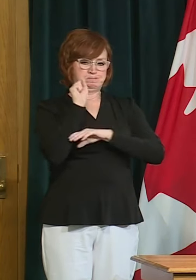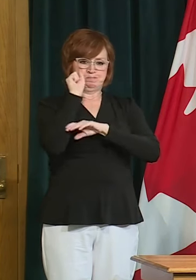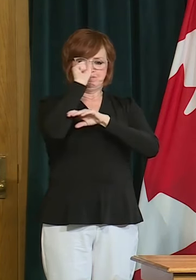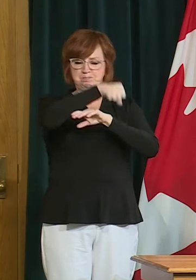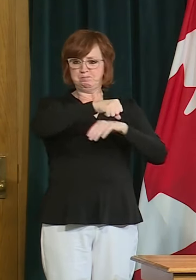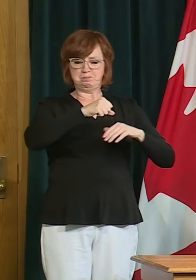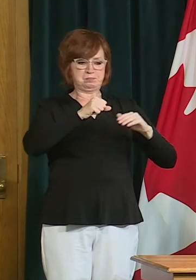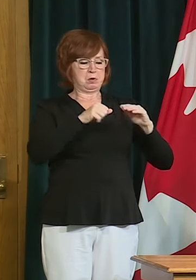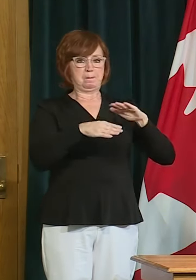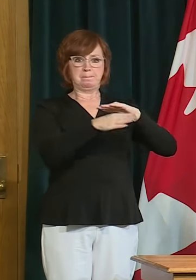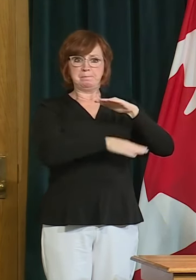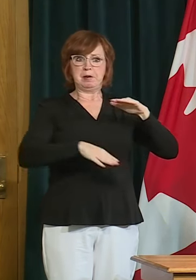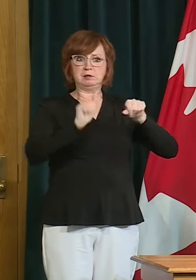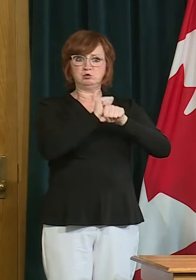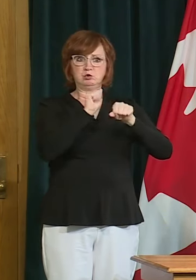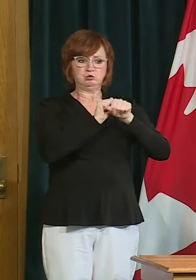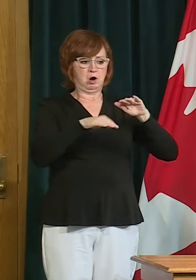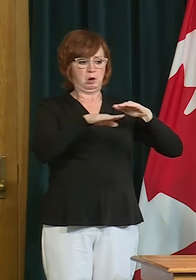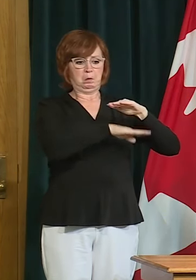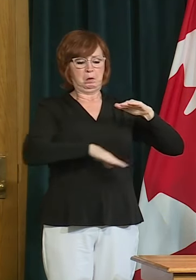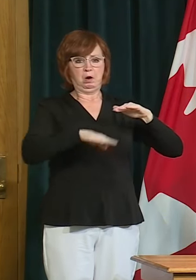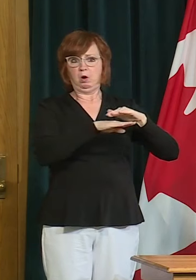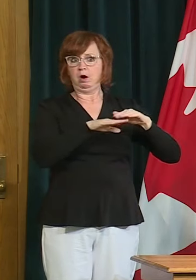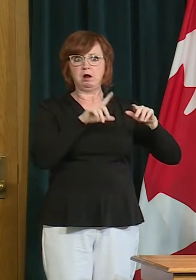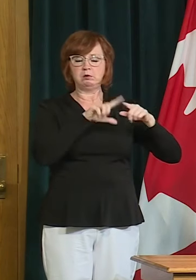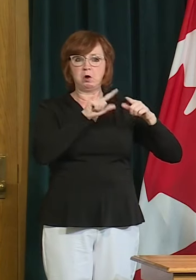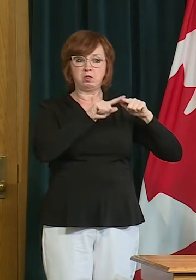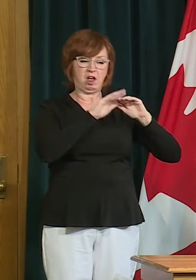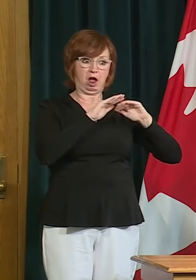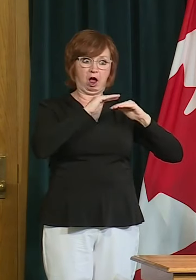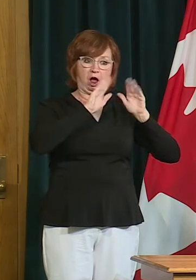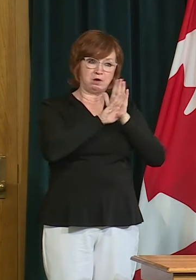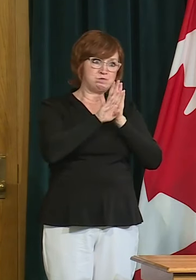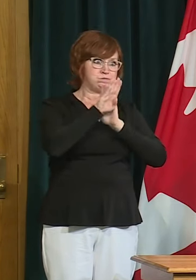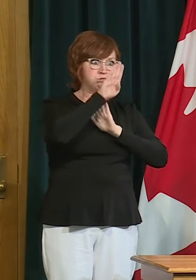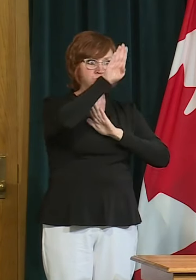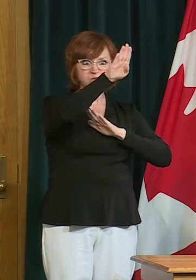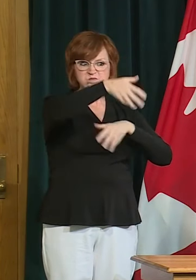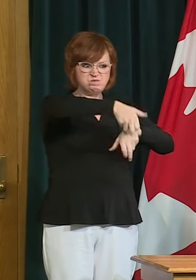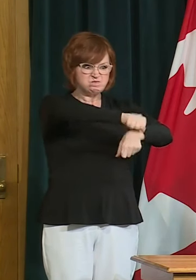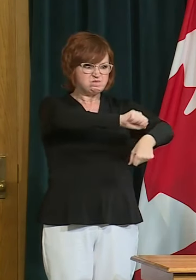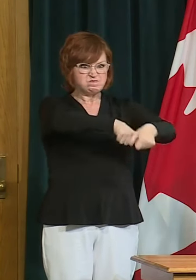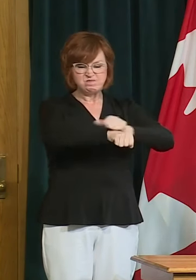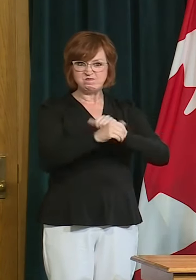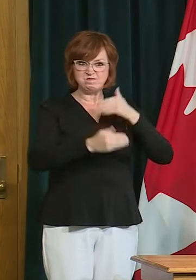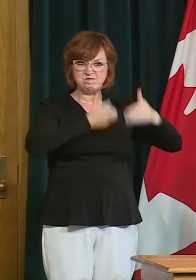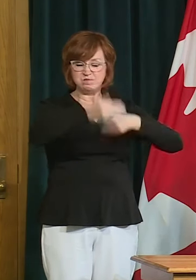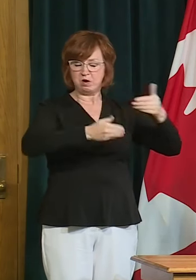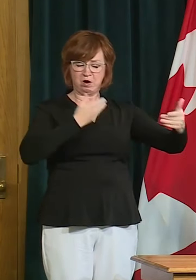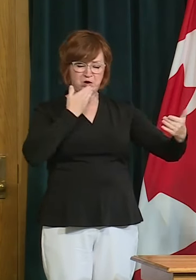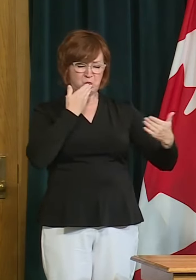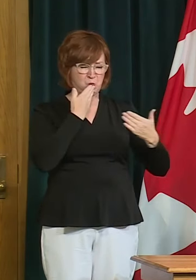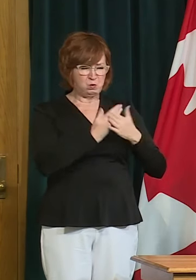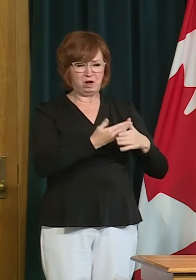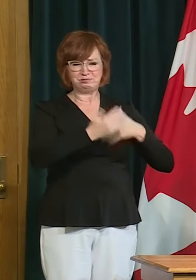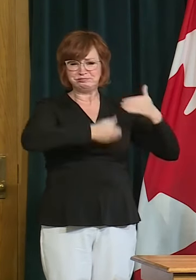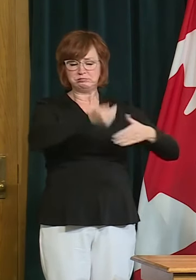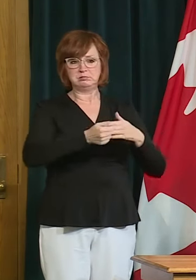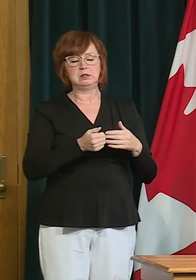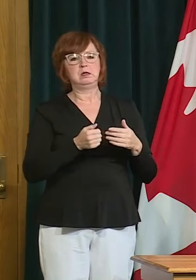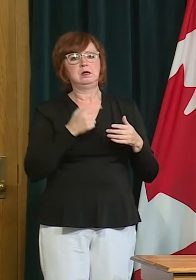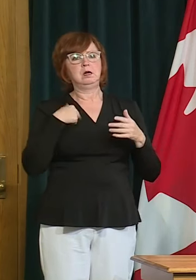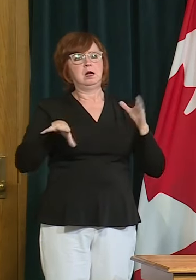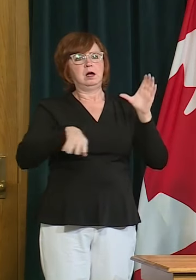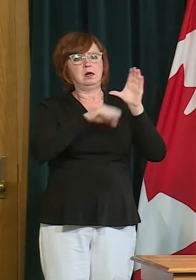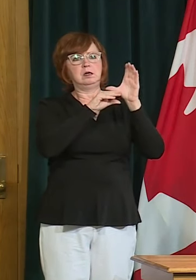living facilities which also are under public health orders can now receive the wage supplement if they earn less than $24 per hour